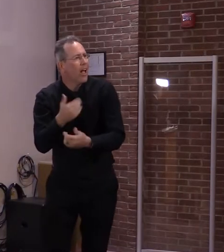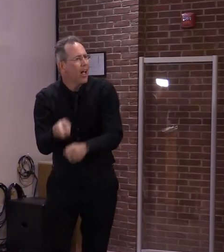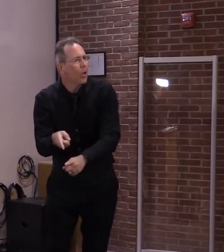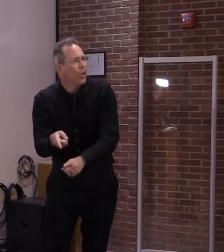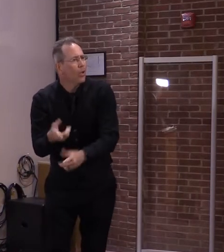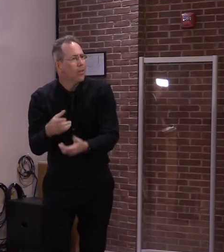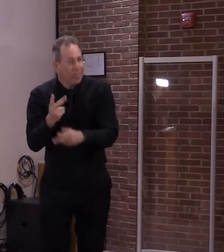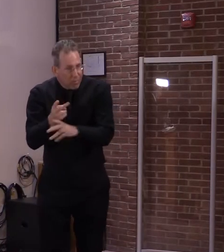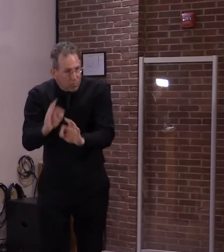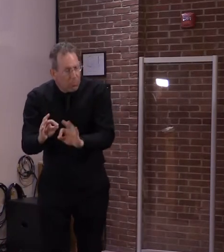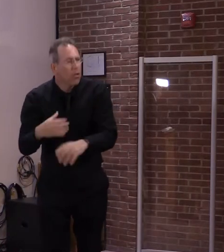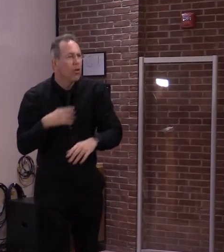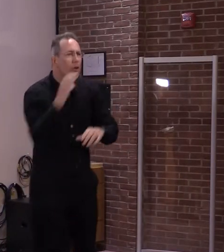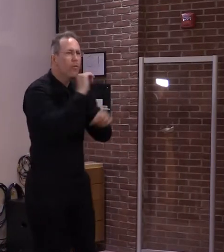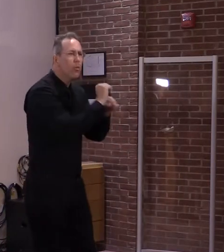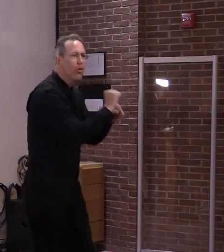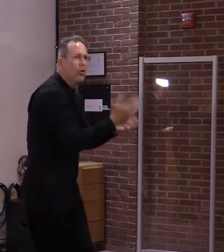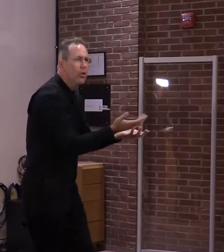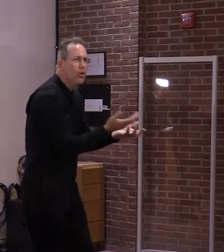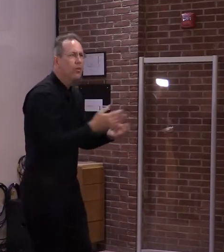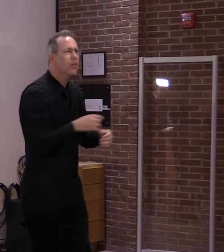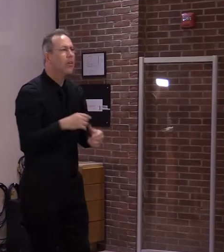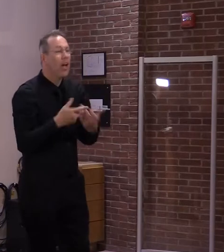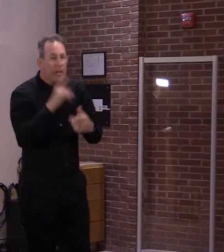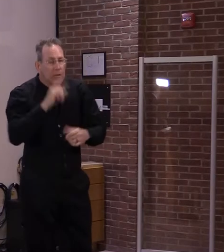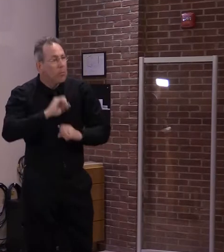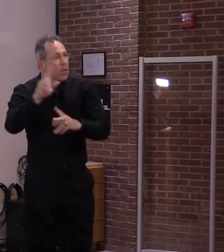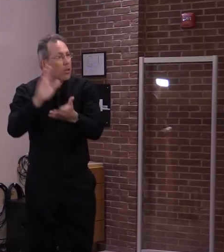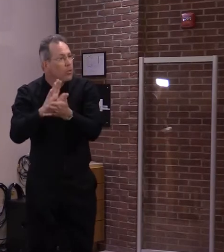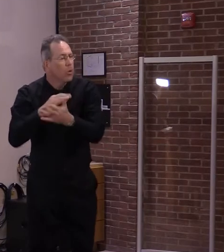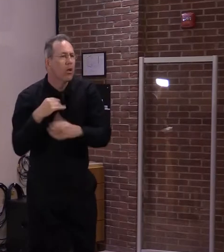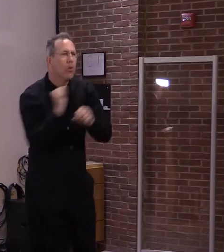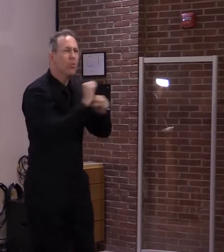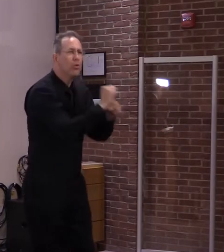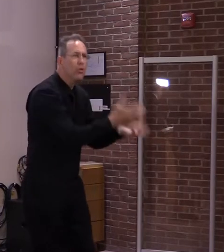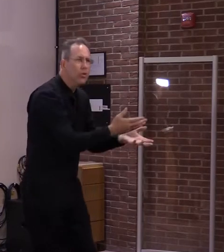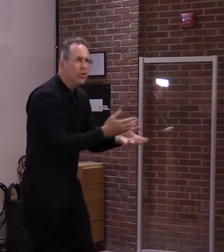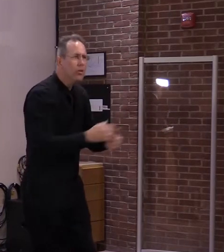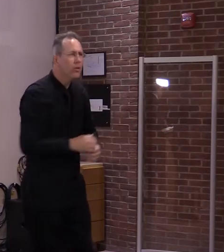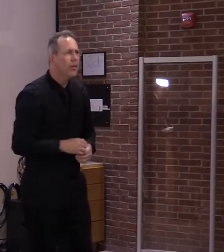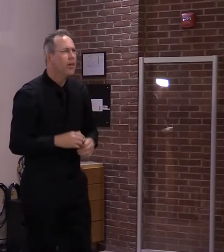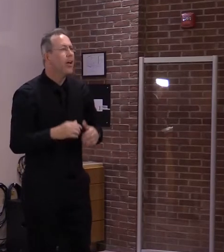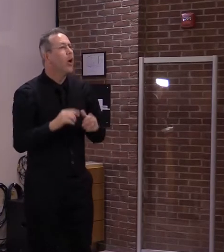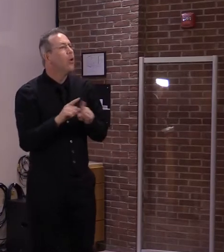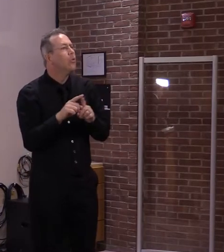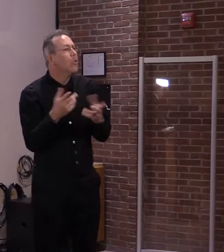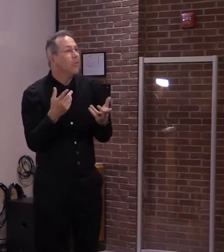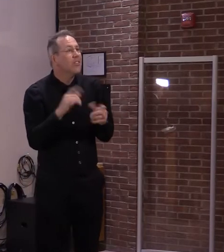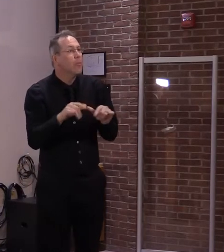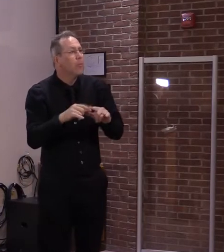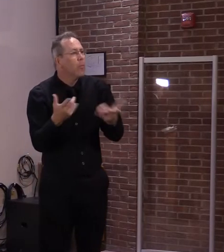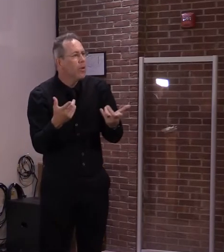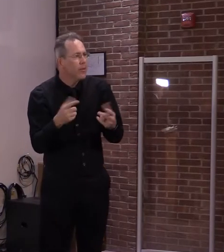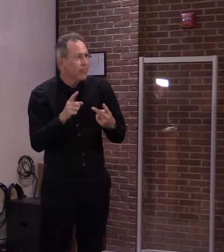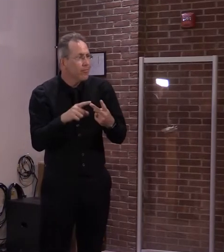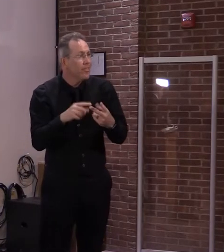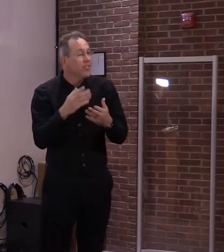involving unemployment at this point in time made it lucrative for some people to stay on the